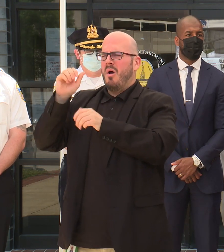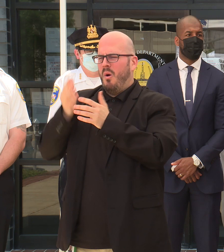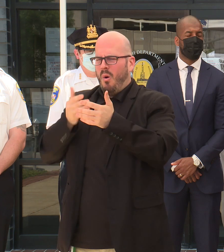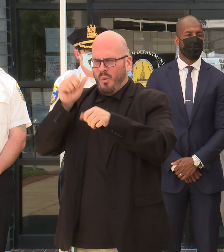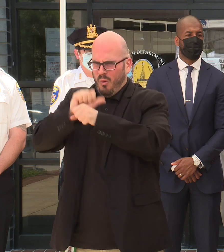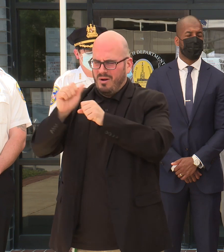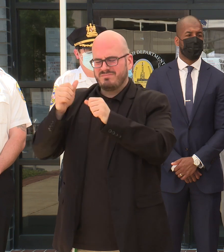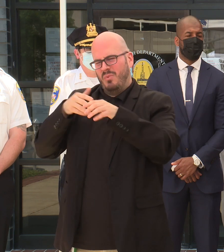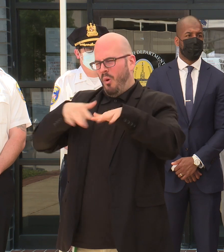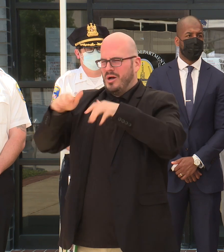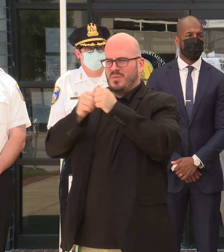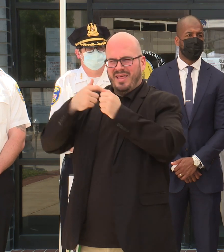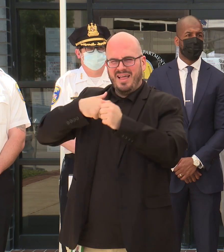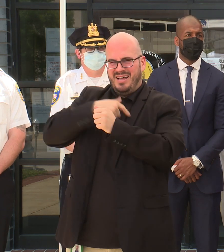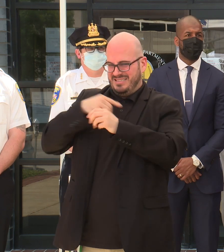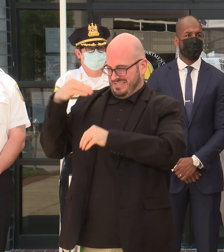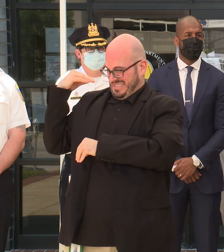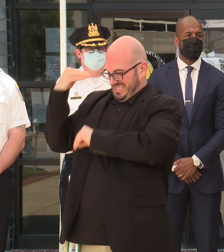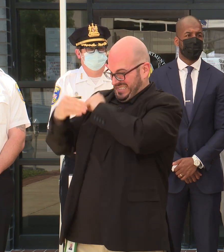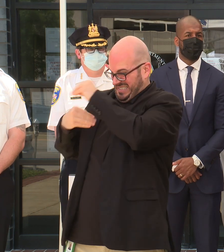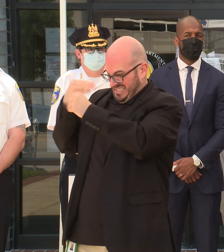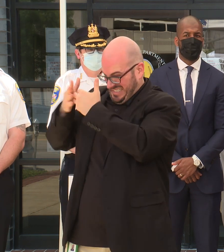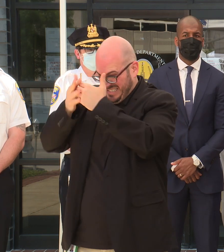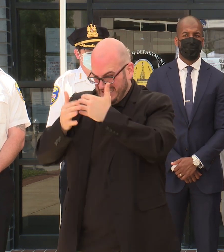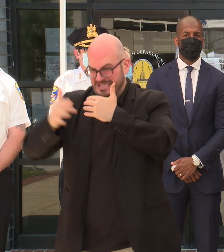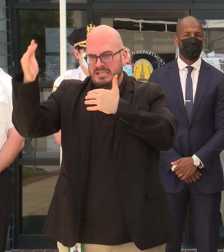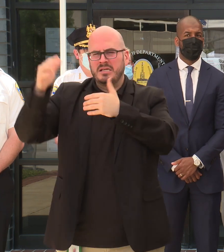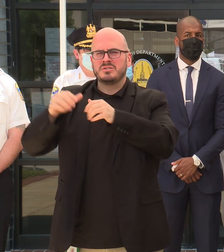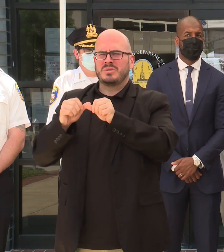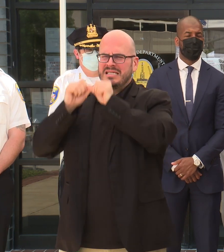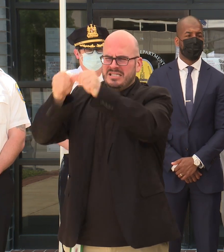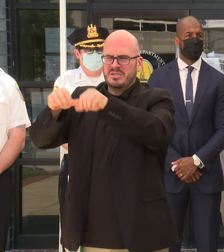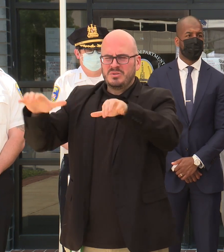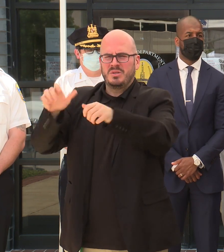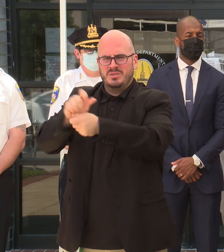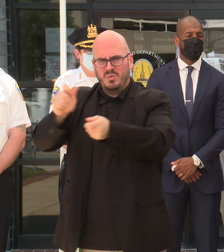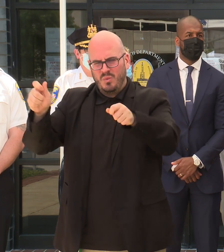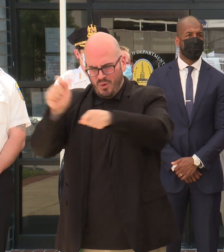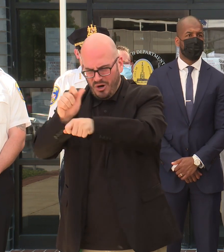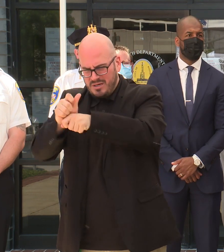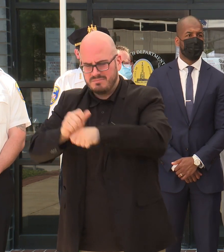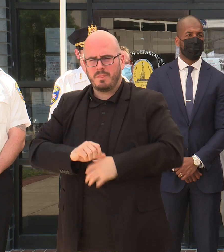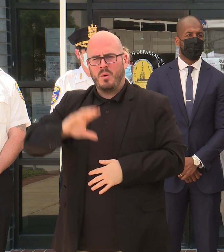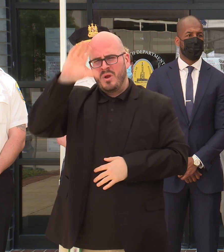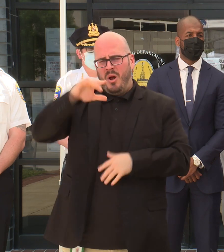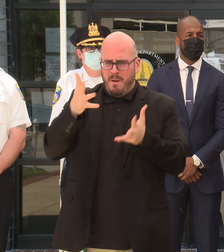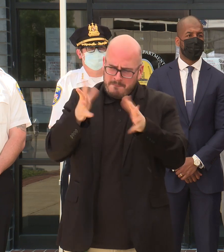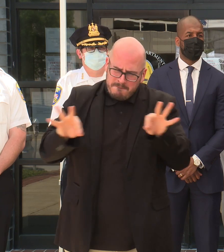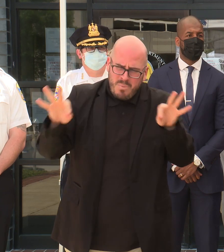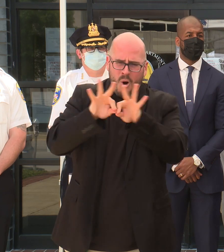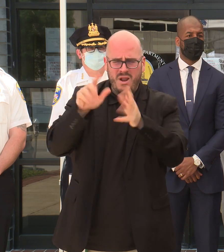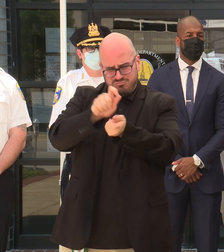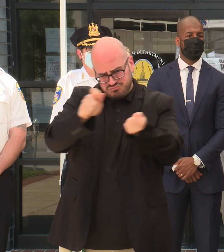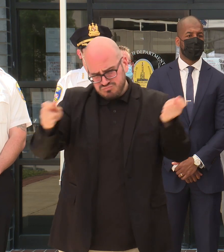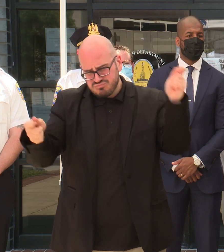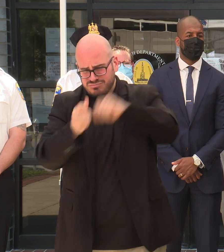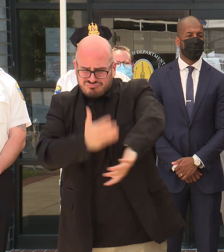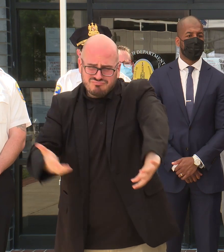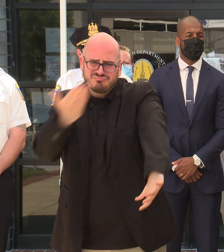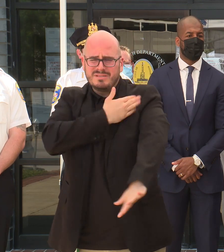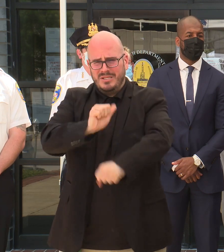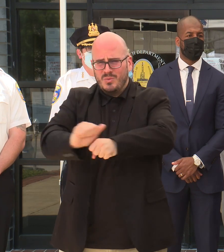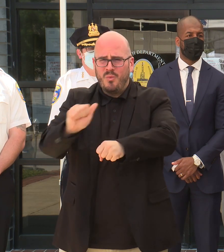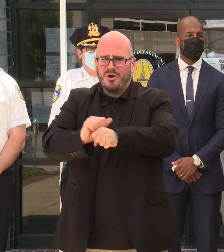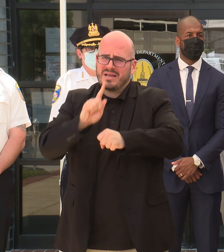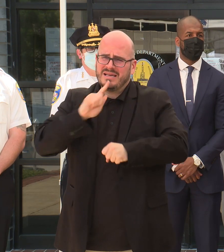honor his life's light to do this work. We understand how transformational this work is and we vow to continue